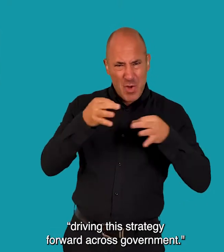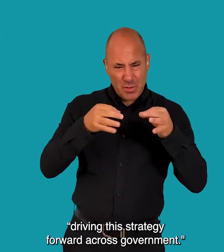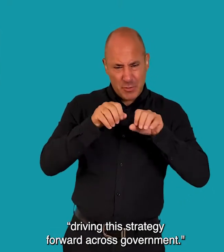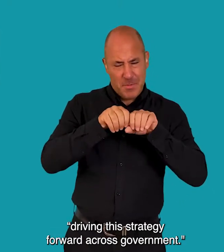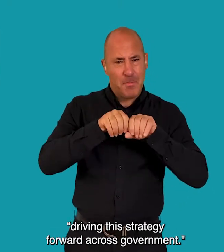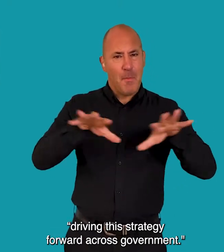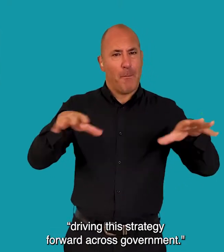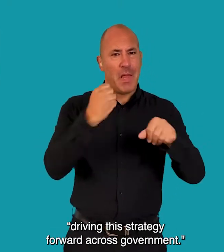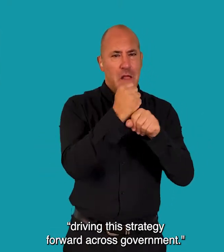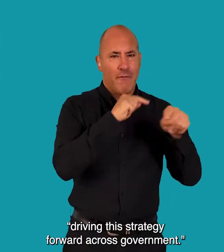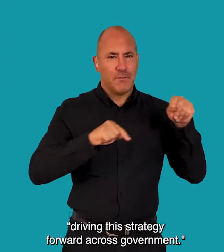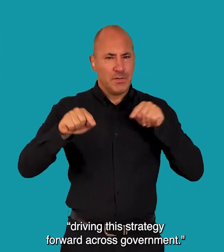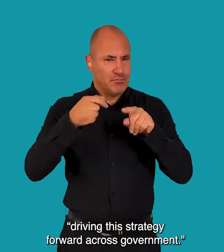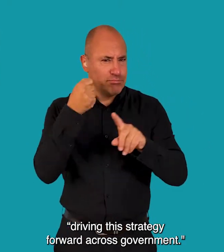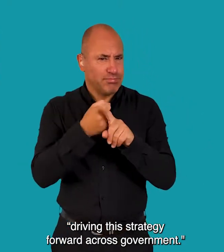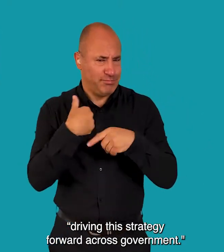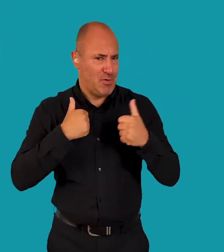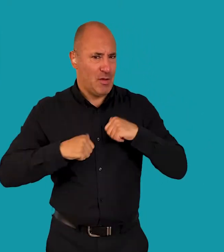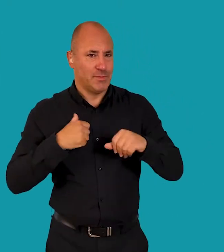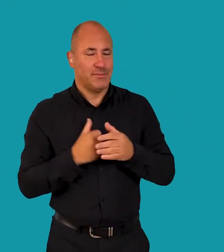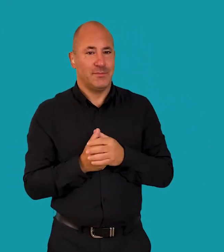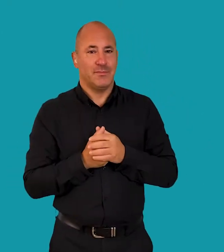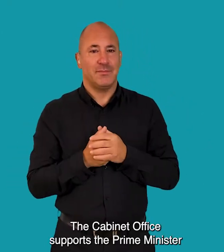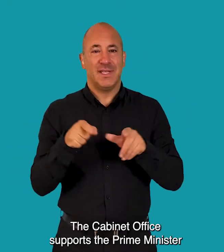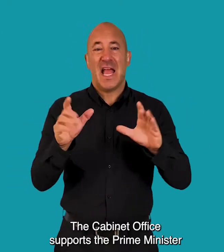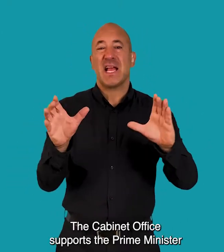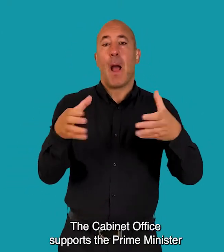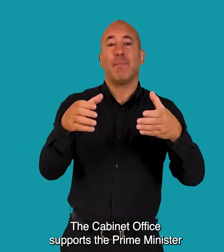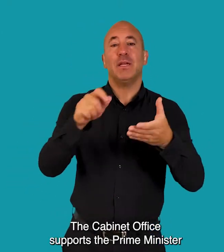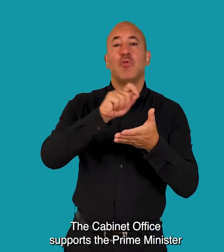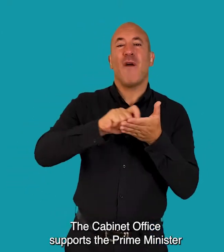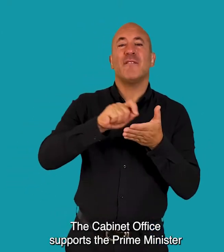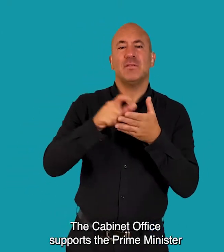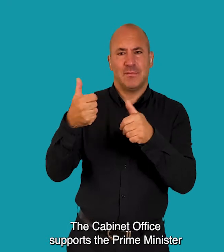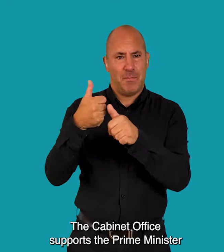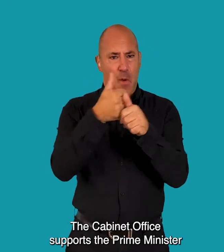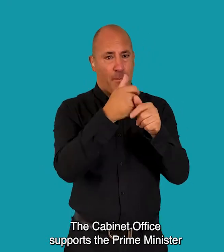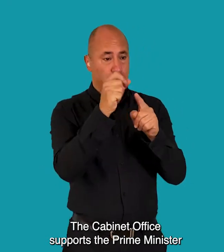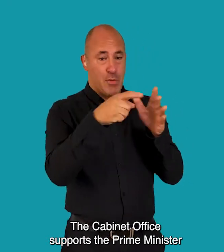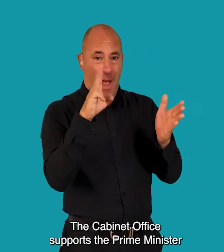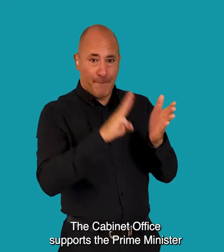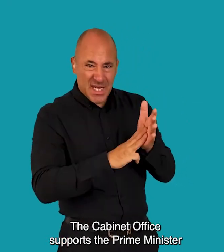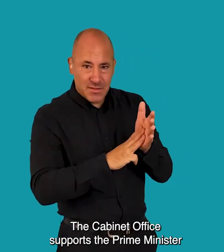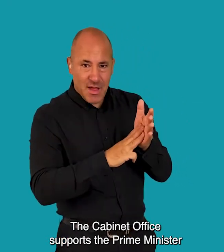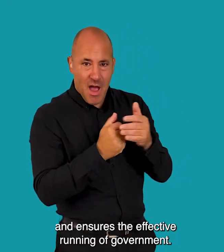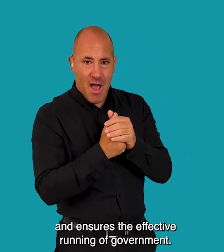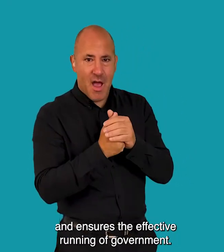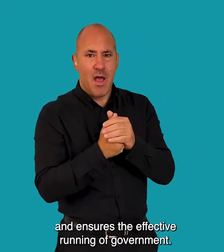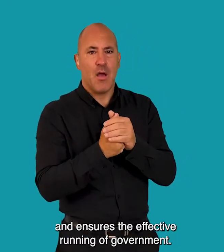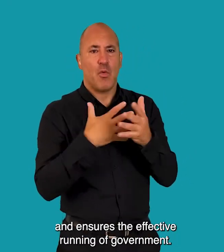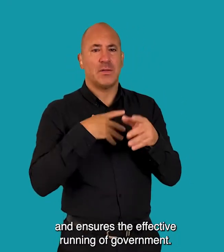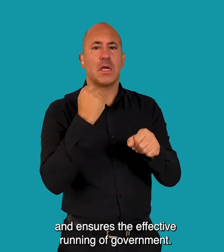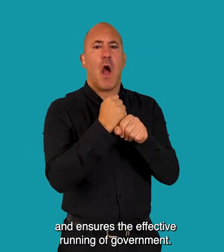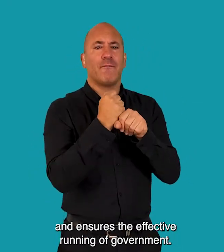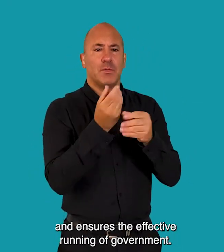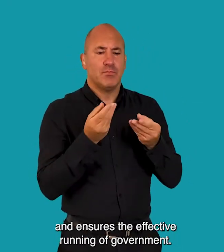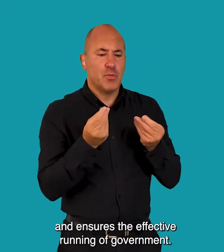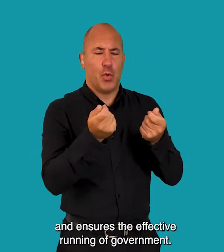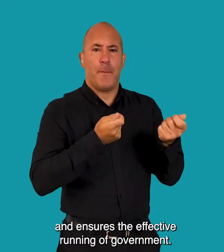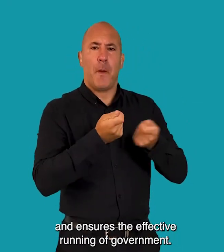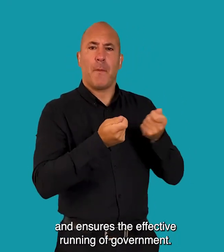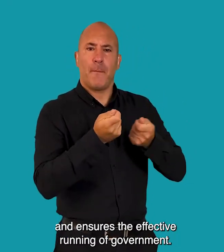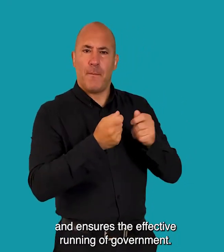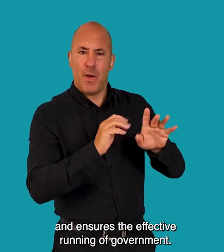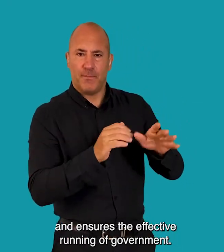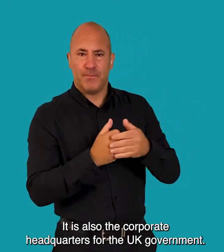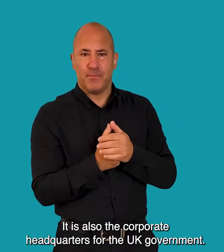strategy forward across government The Cabinet Office supports the Prime Minister and ensures the effective running